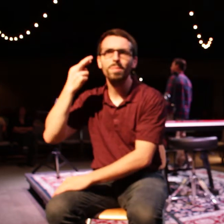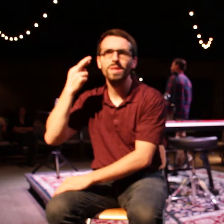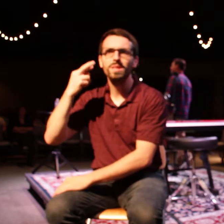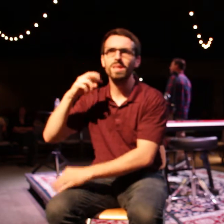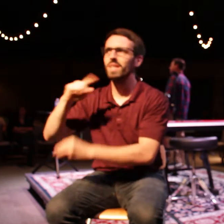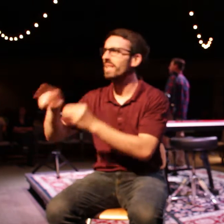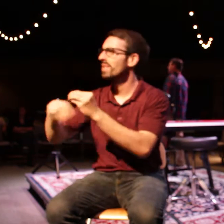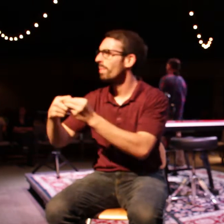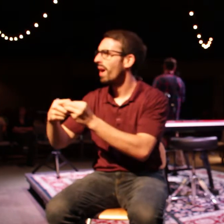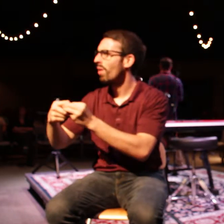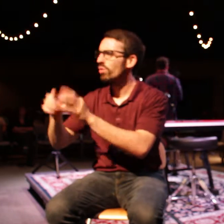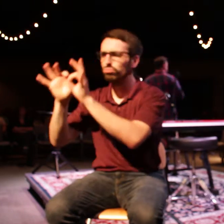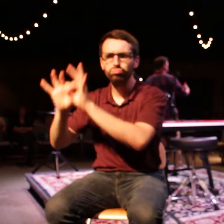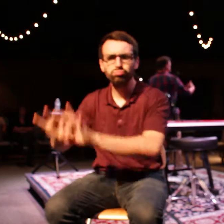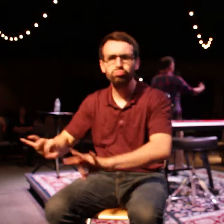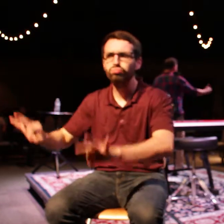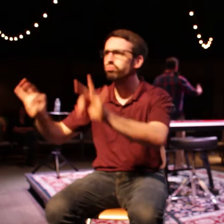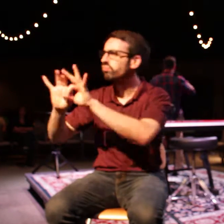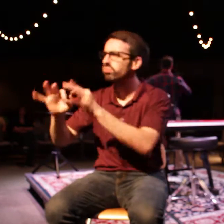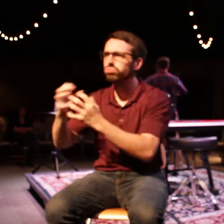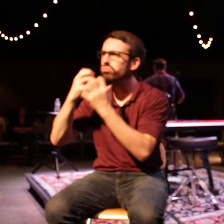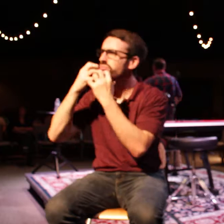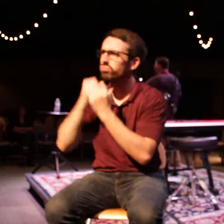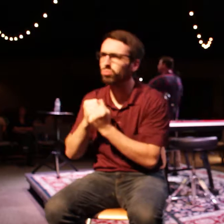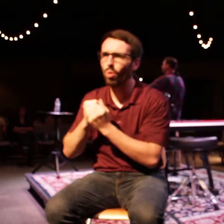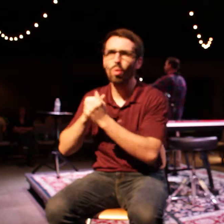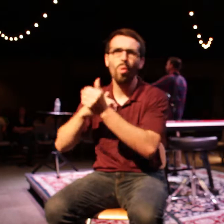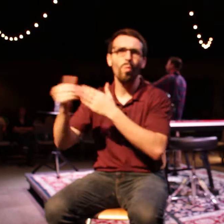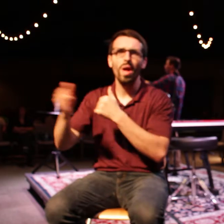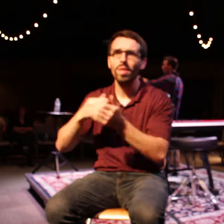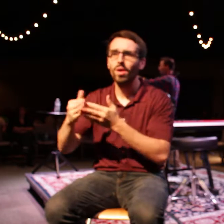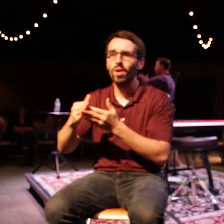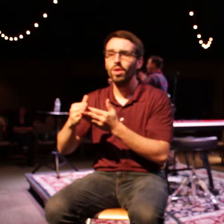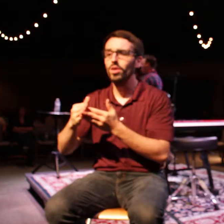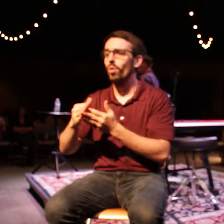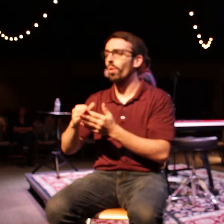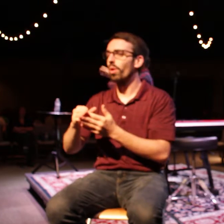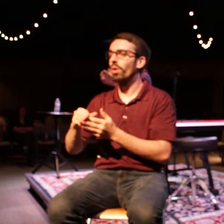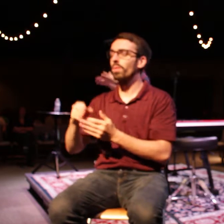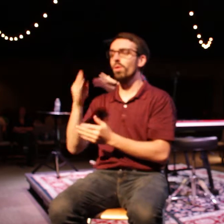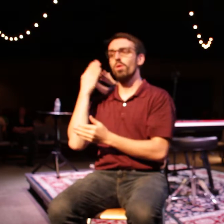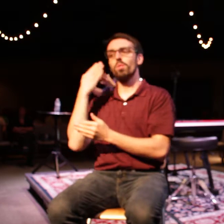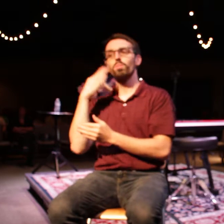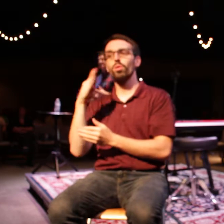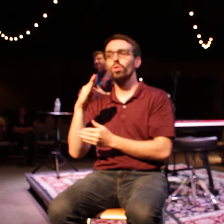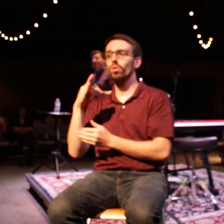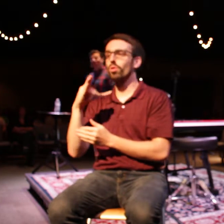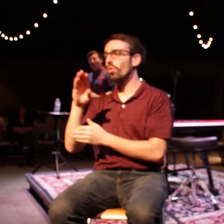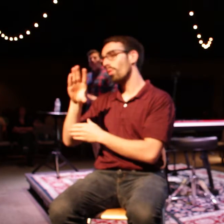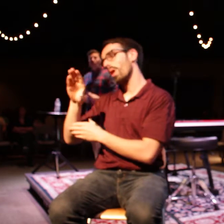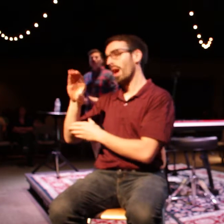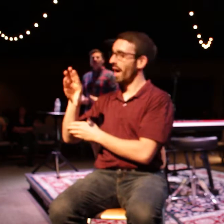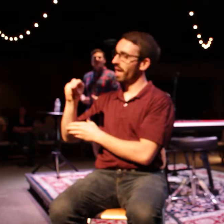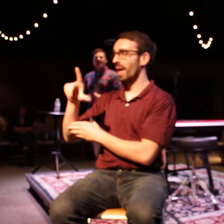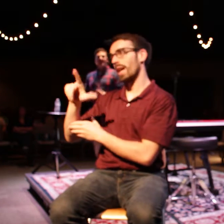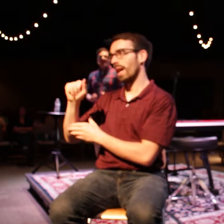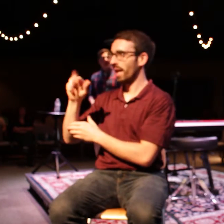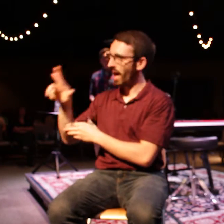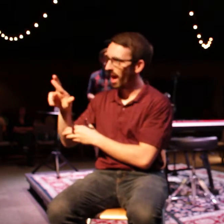All of us need that. Whether it's blue collar, white collar, religious, secular, however you want to divide these things up, all work has